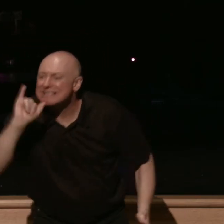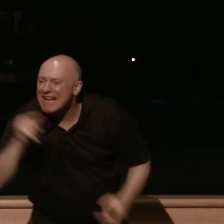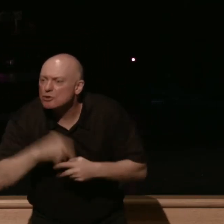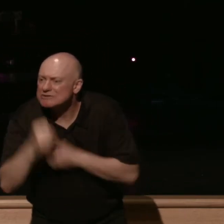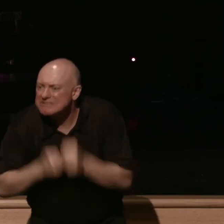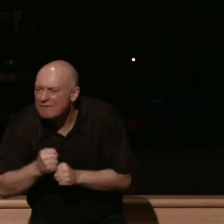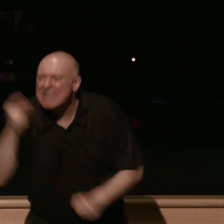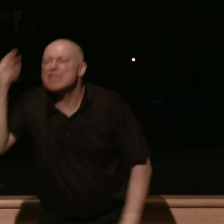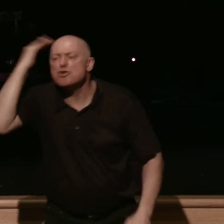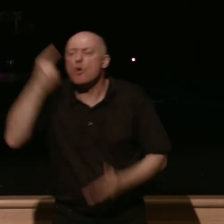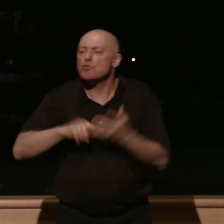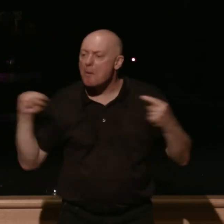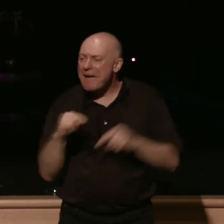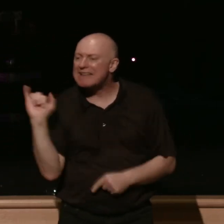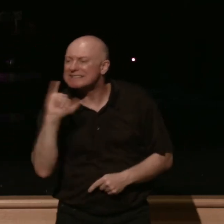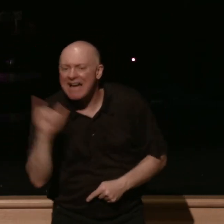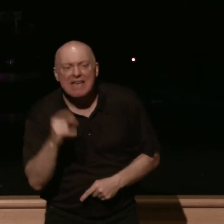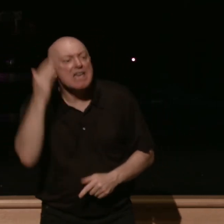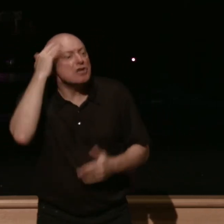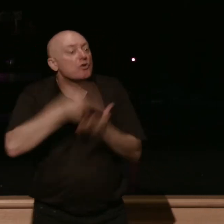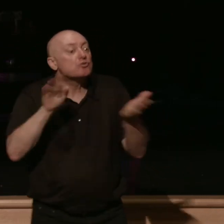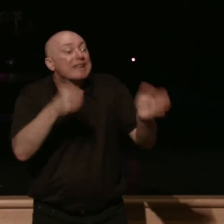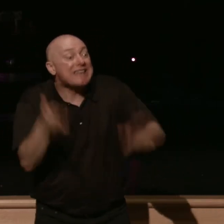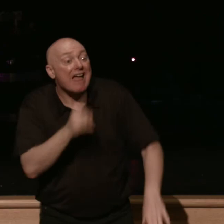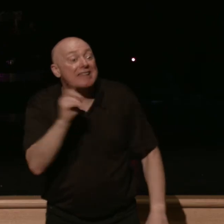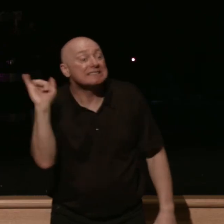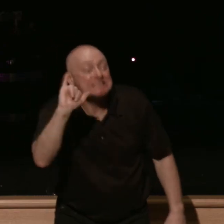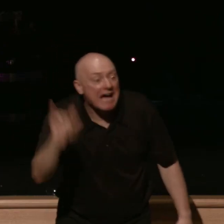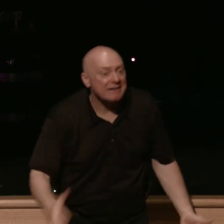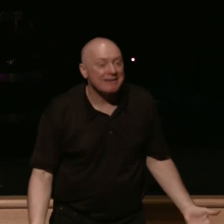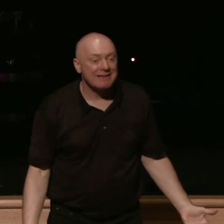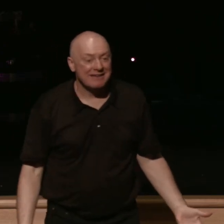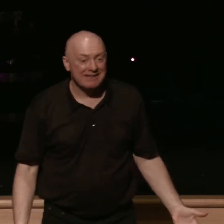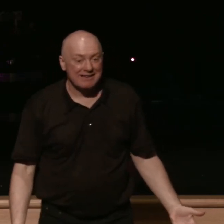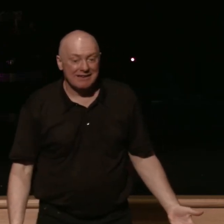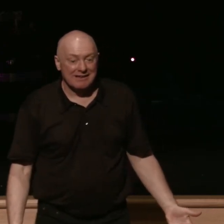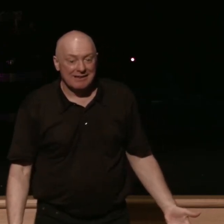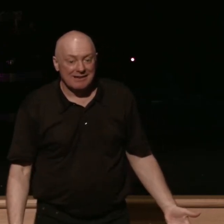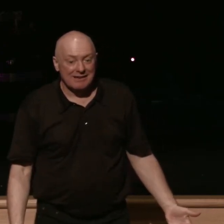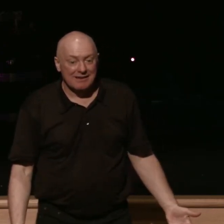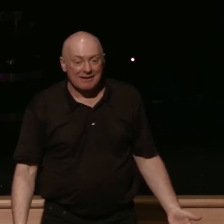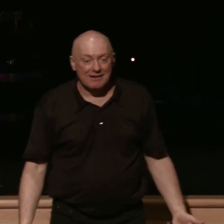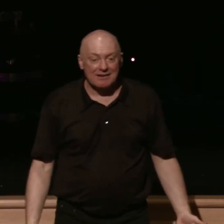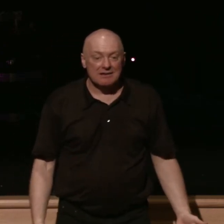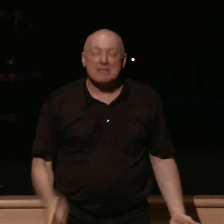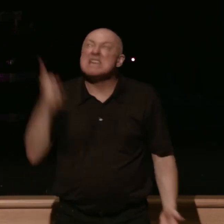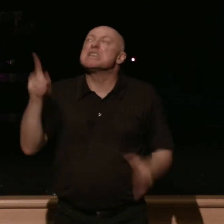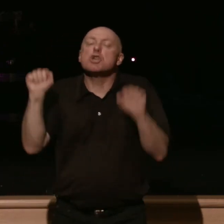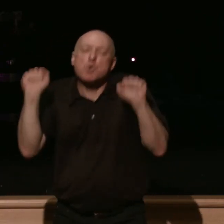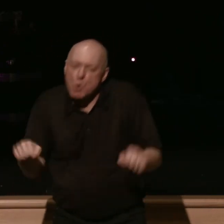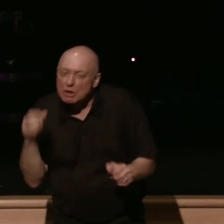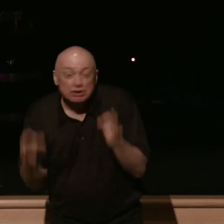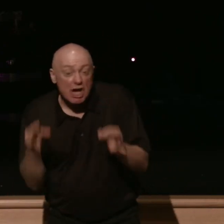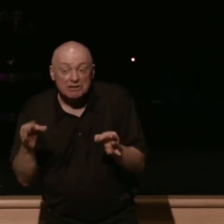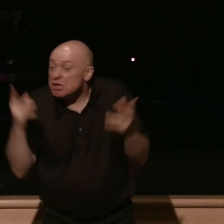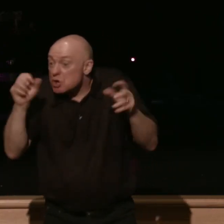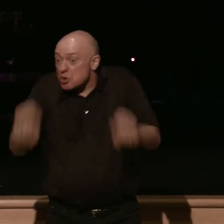what pain is like he knows what death is like he could have judged he could have judged lightning